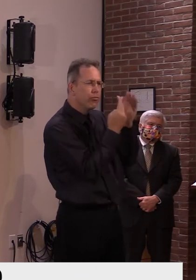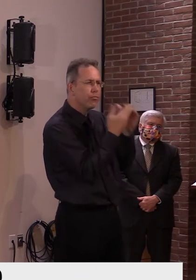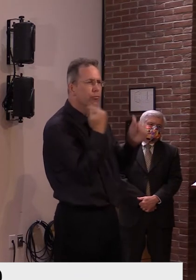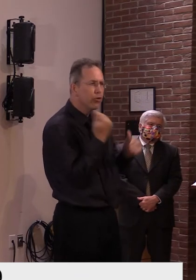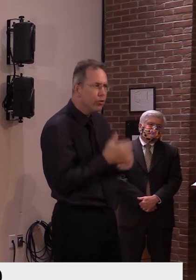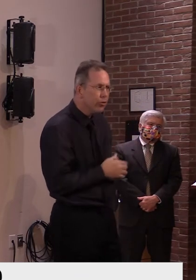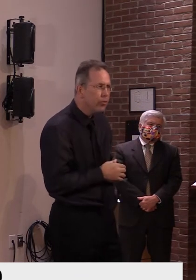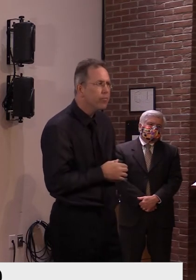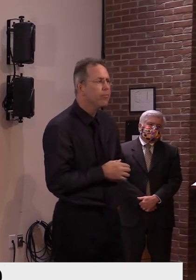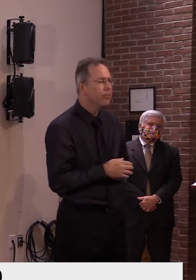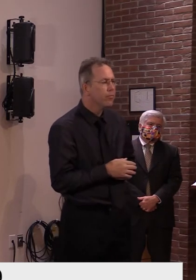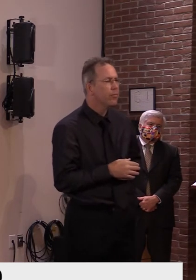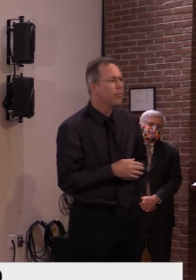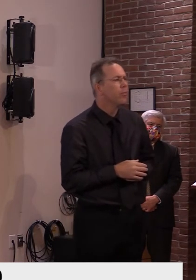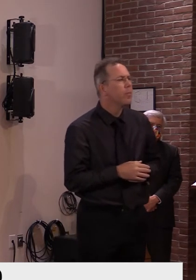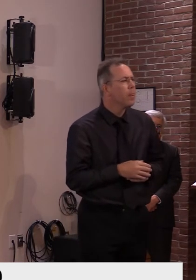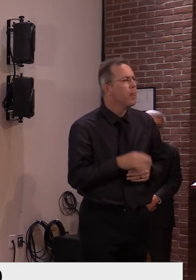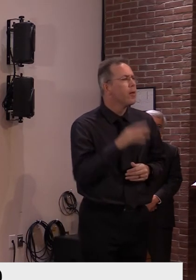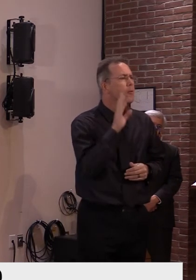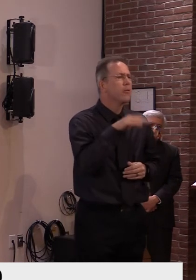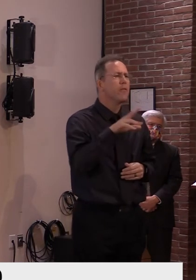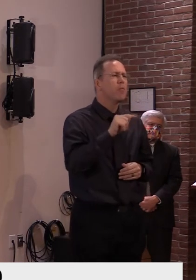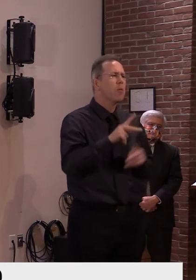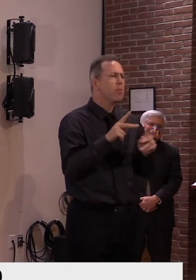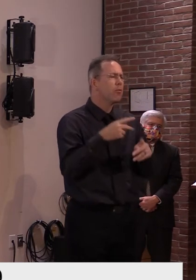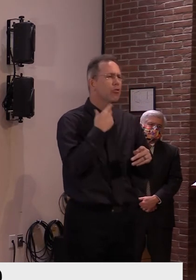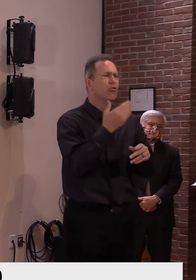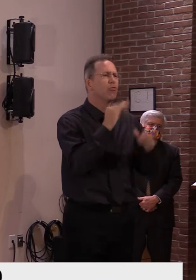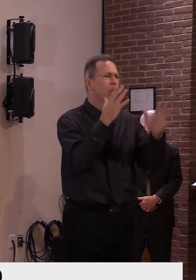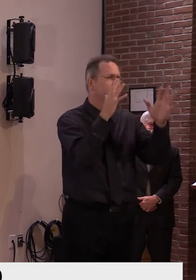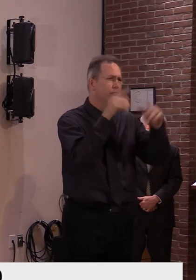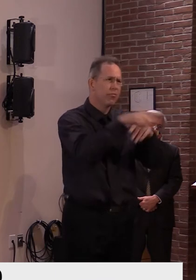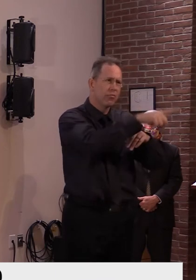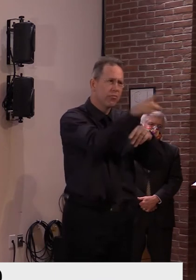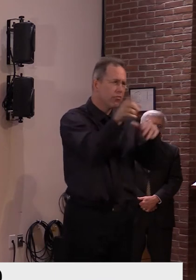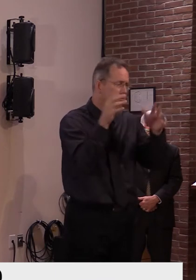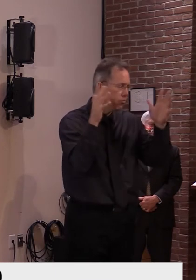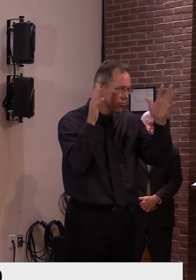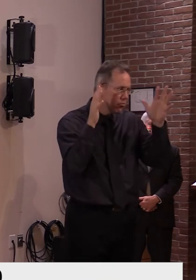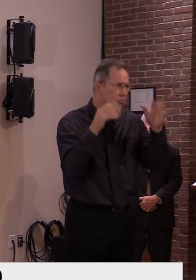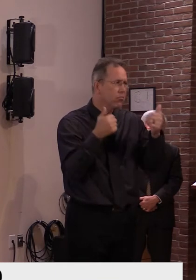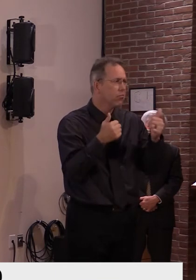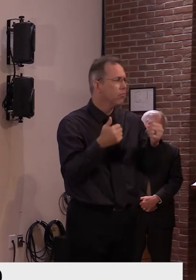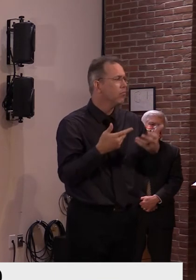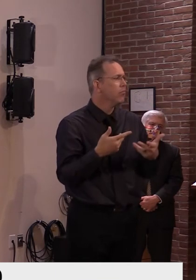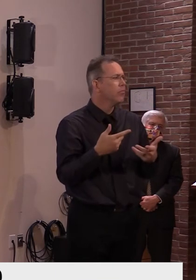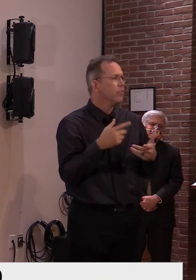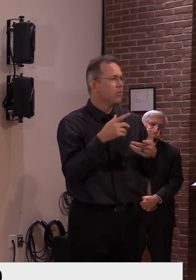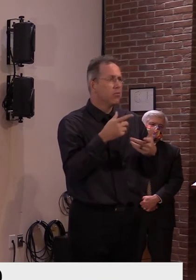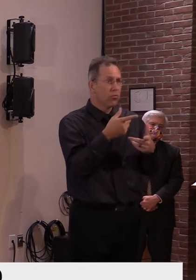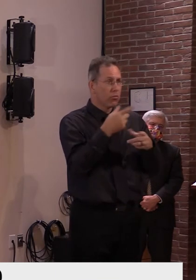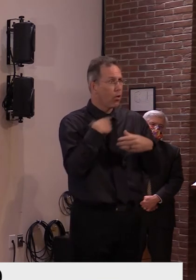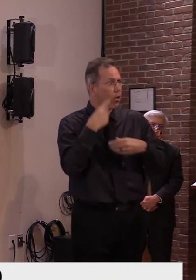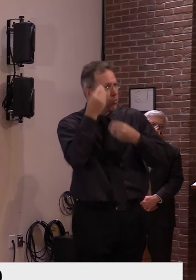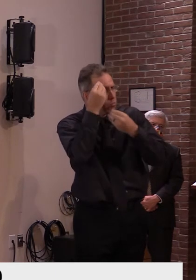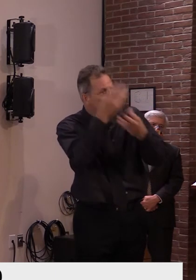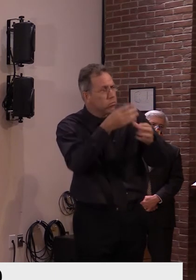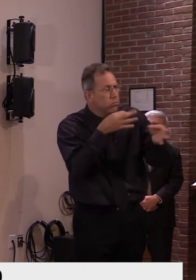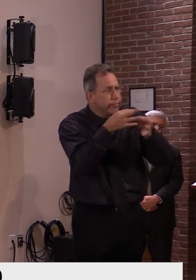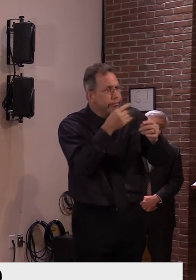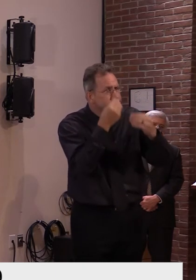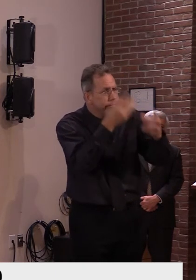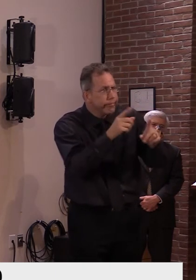I said, Vermonters have always done a really solid job of responding to the public health guidelines that are coming out, uh, and, um, adhering to them.